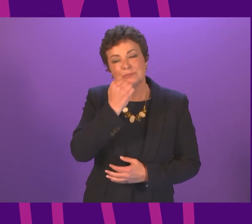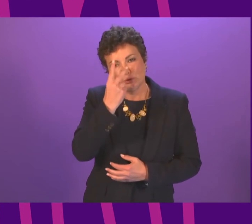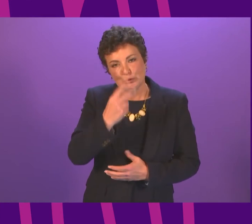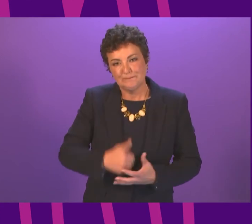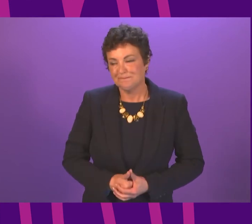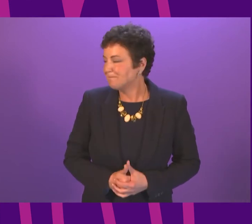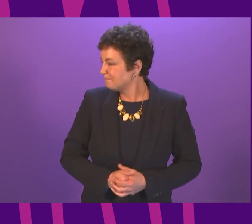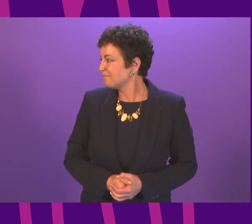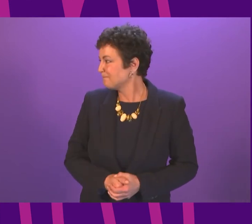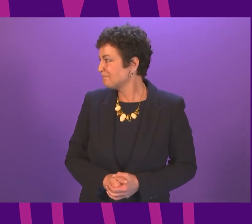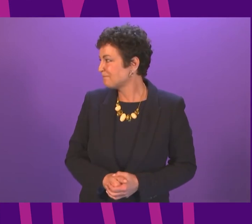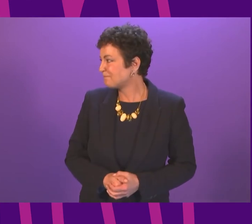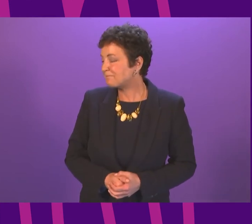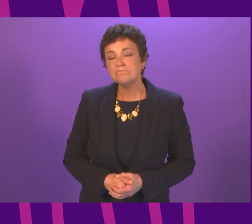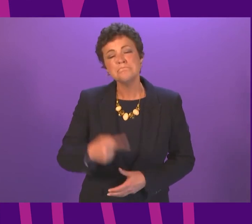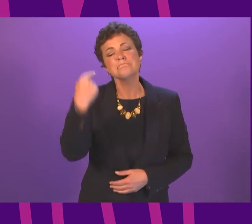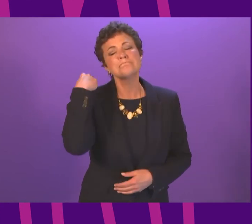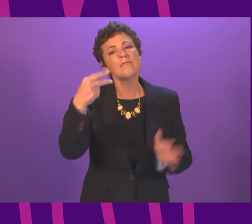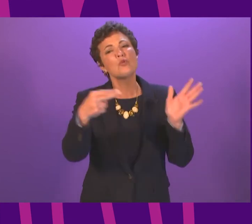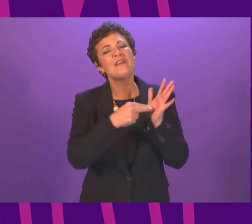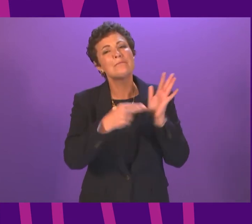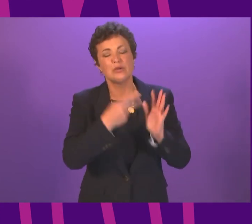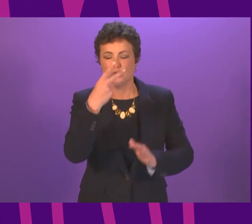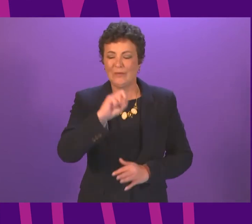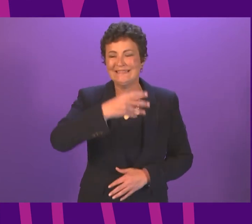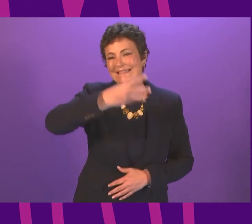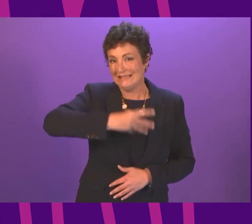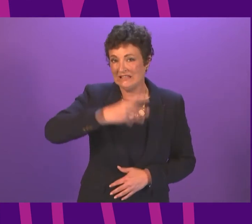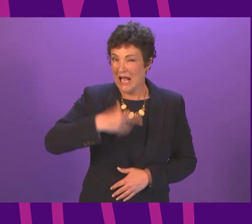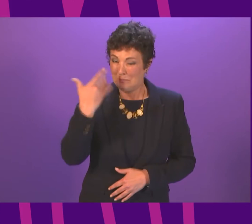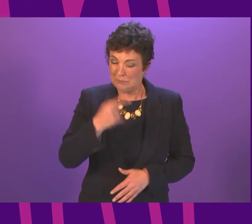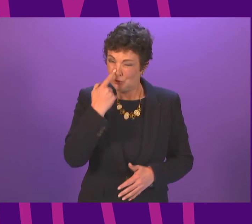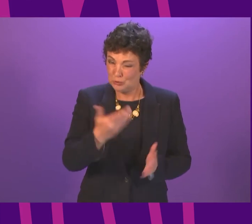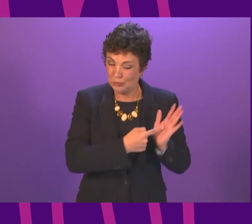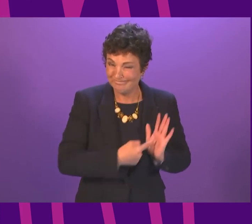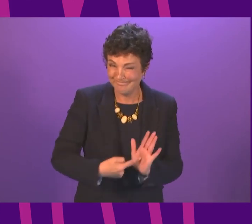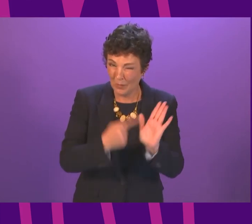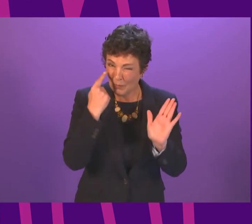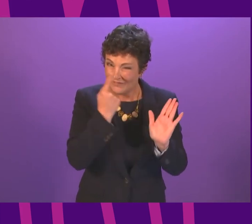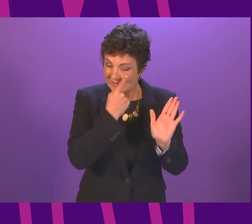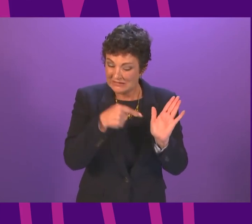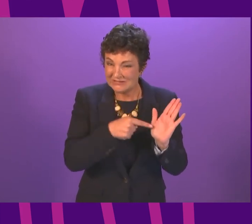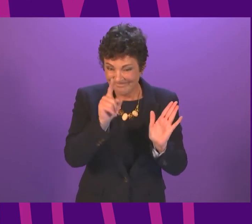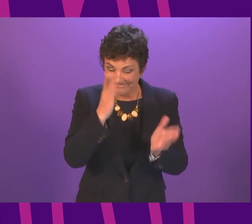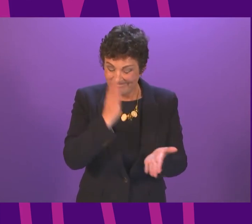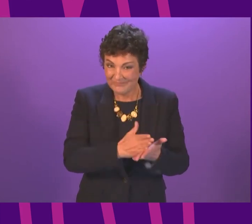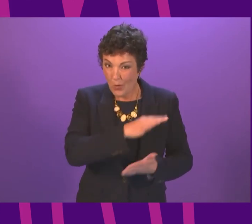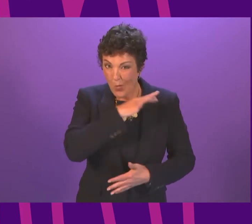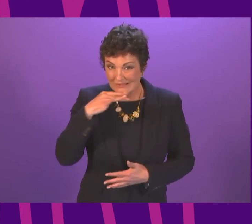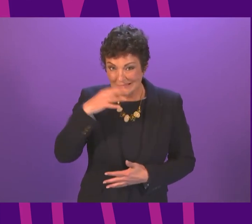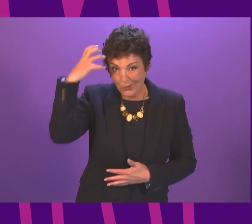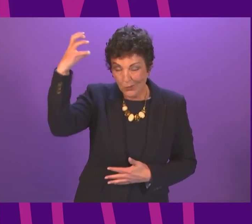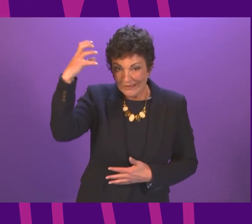Presiding Officer, in November 2019, I shared damning evidence from senior clinicians that contaminated water at the Queen Elizabeth